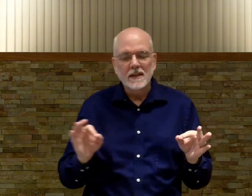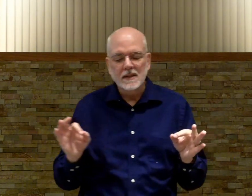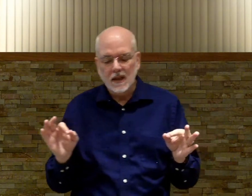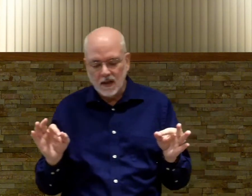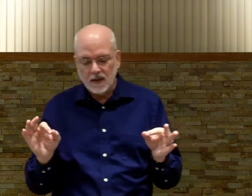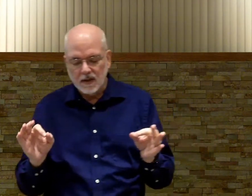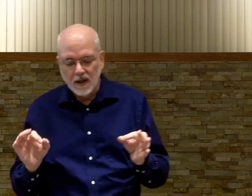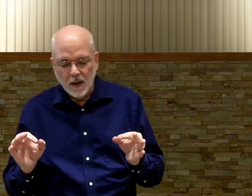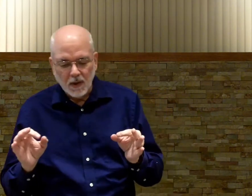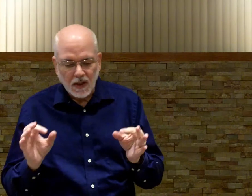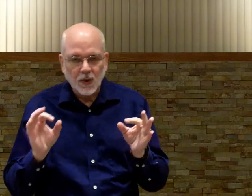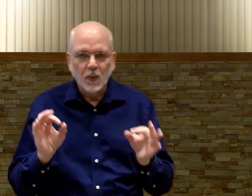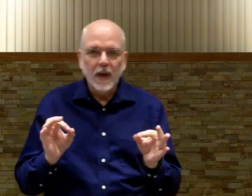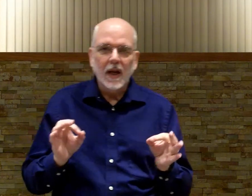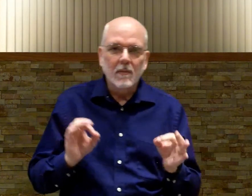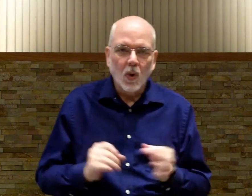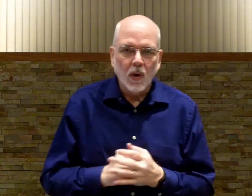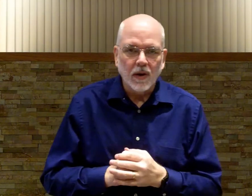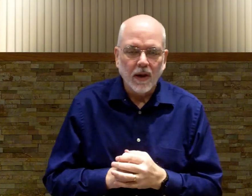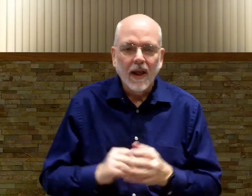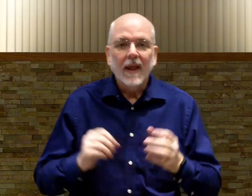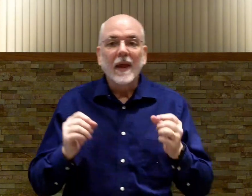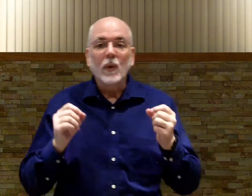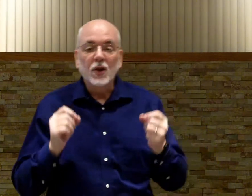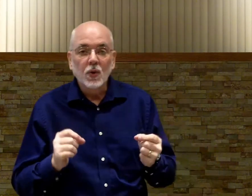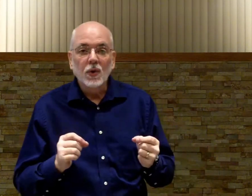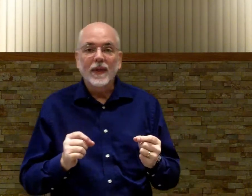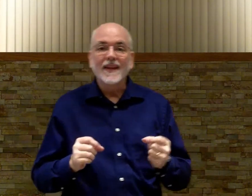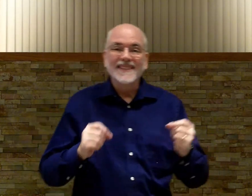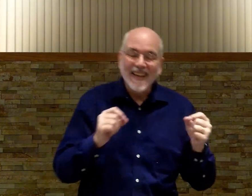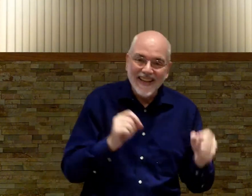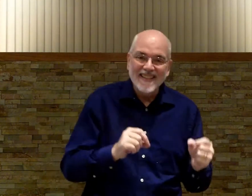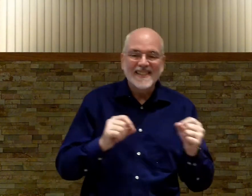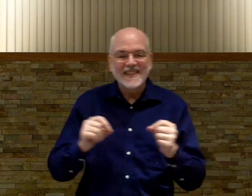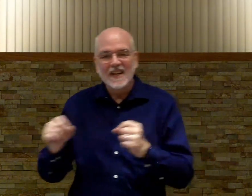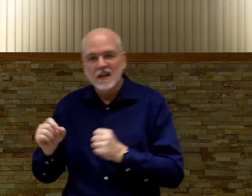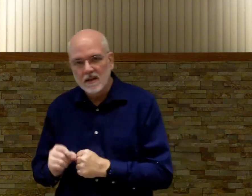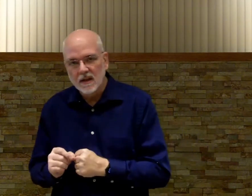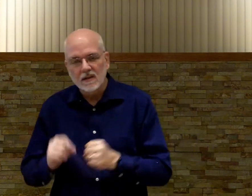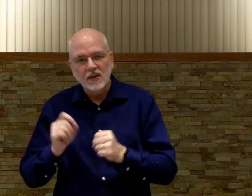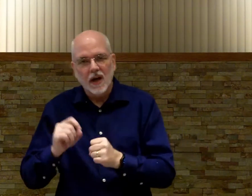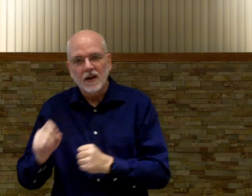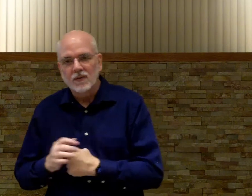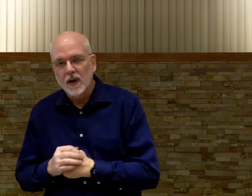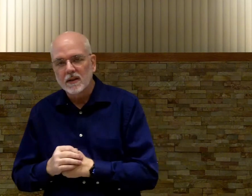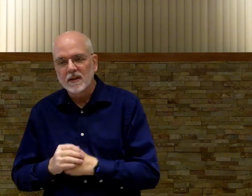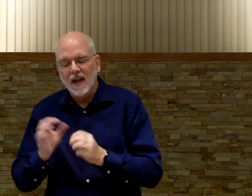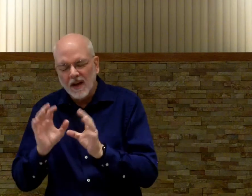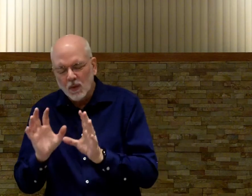in sentences because it's really important that we do things in sentences not in phrases not in